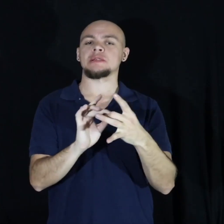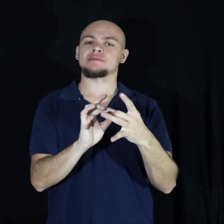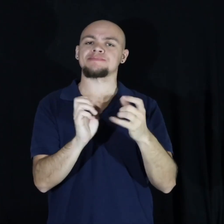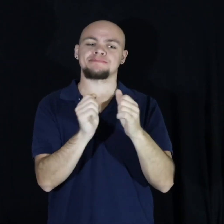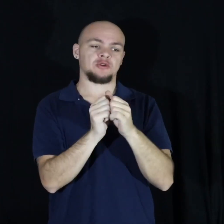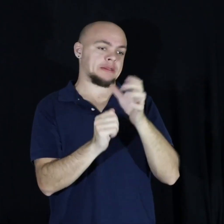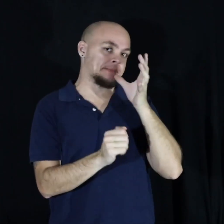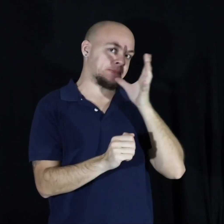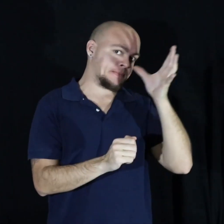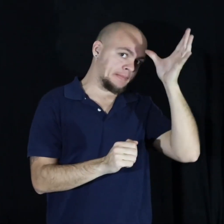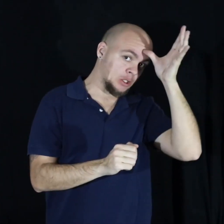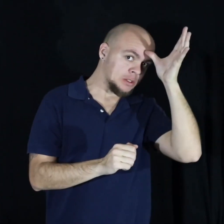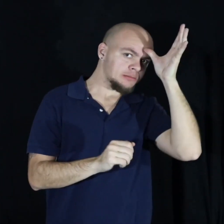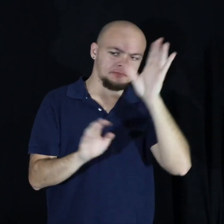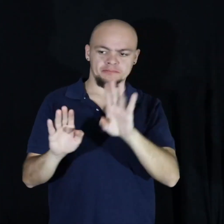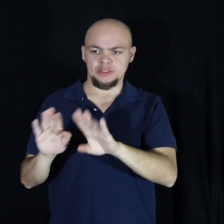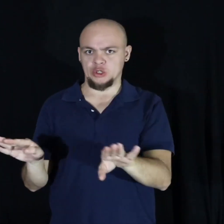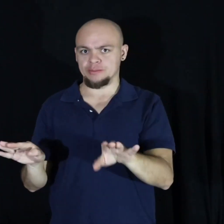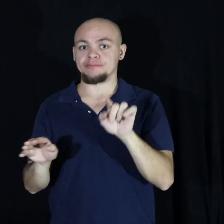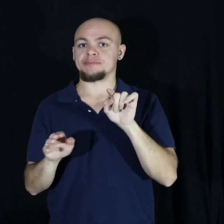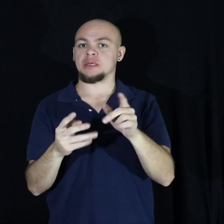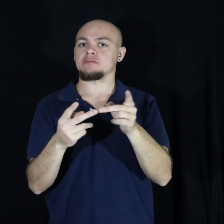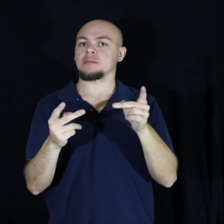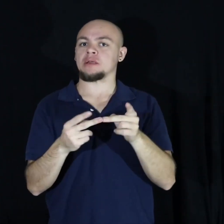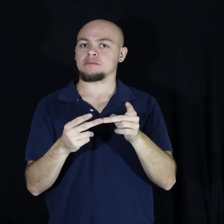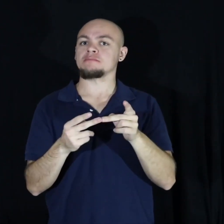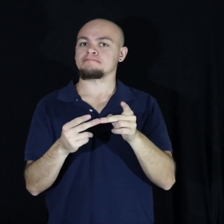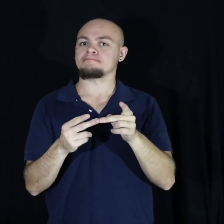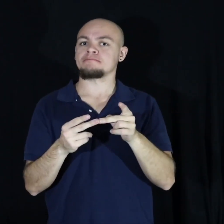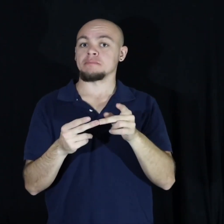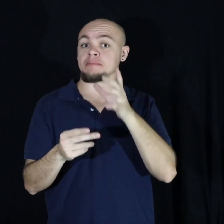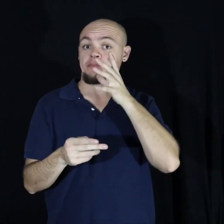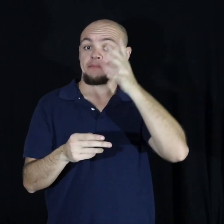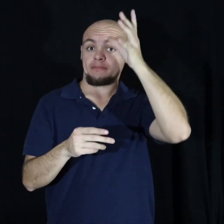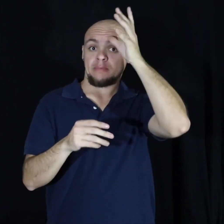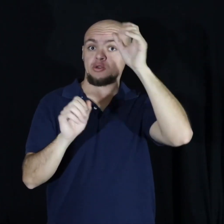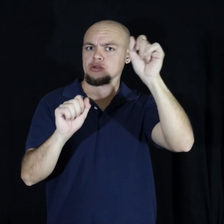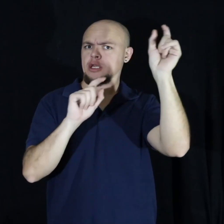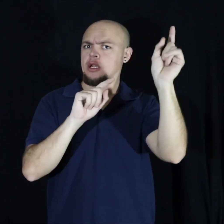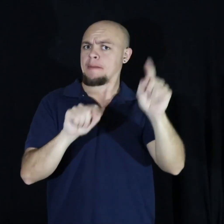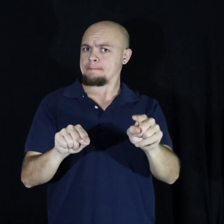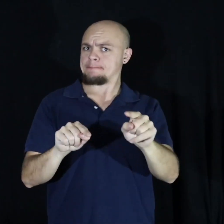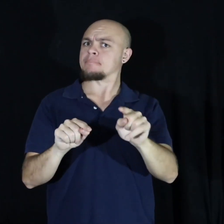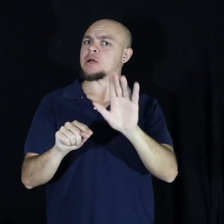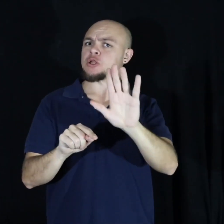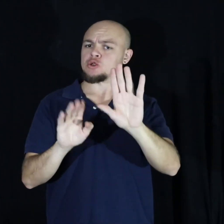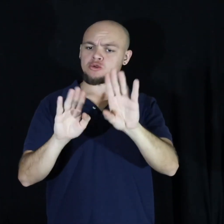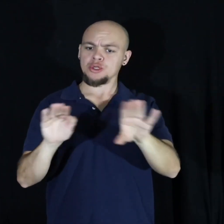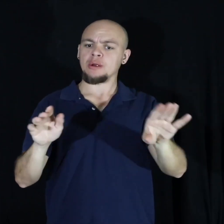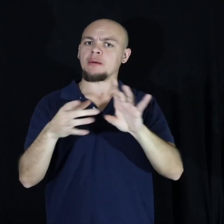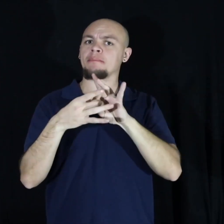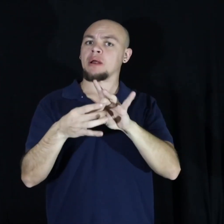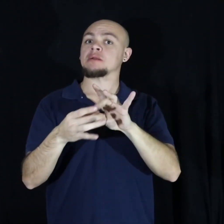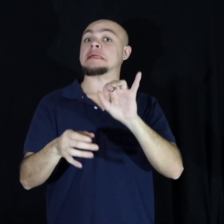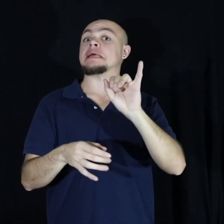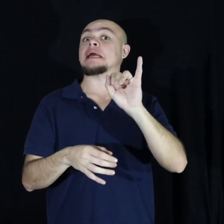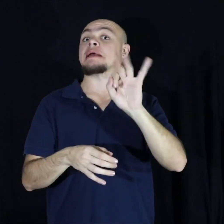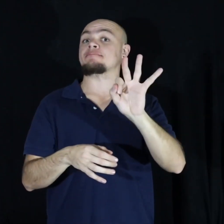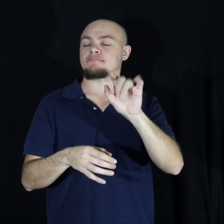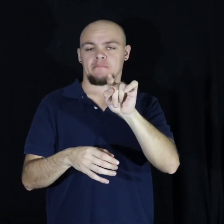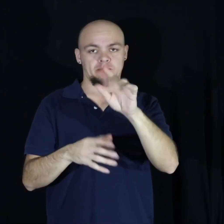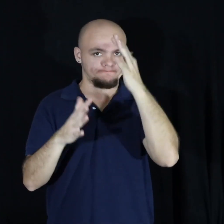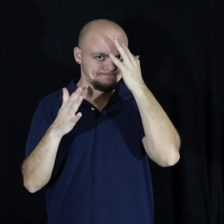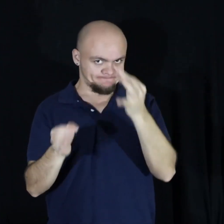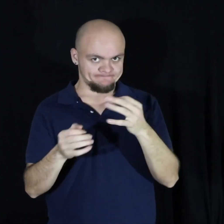because in this place you are allowed to come and bond with your child if you want to